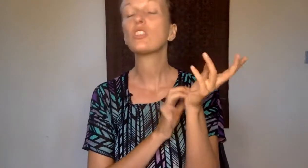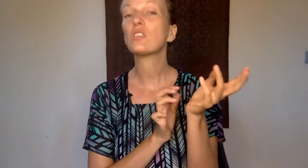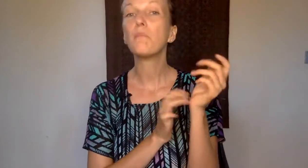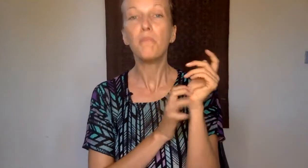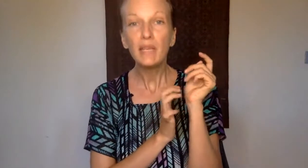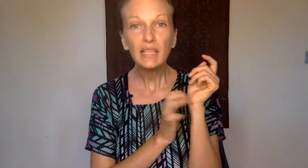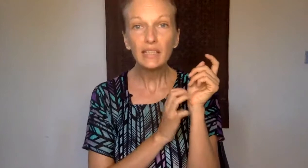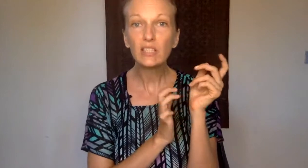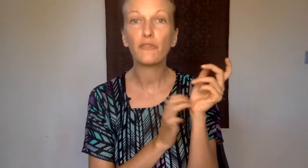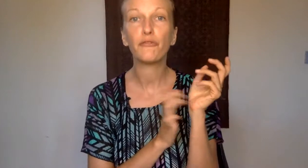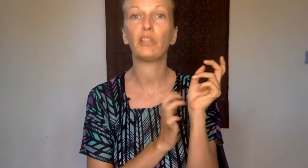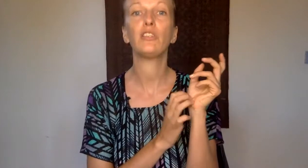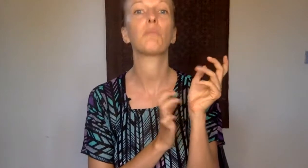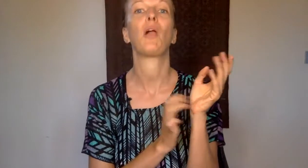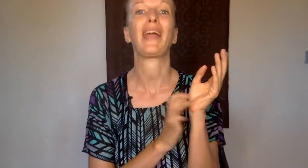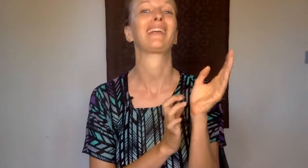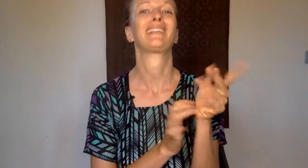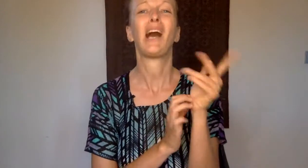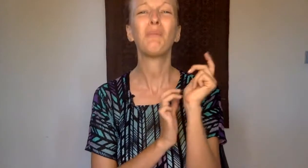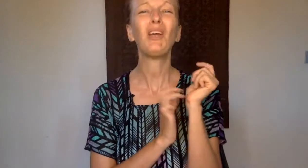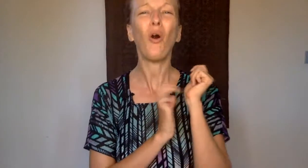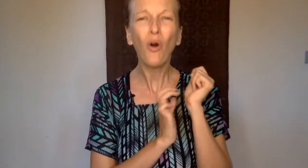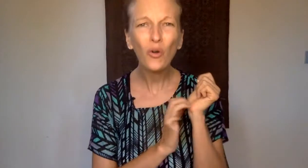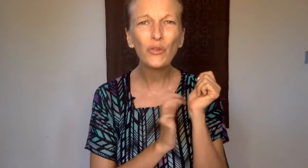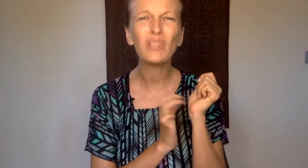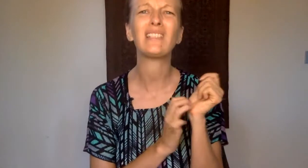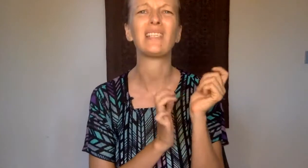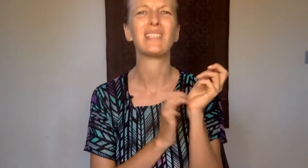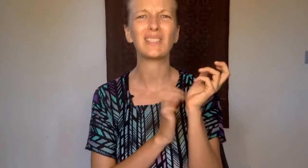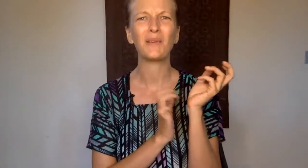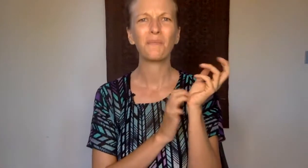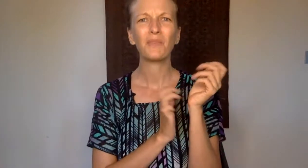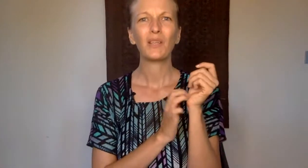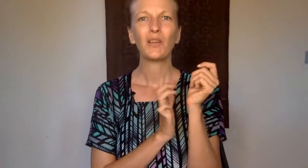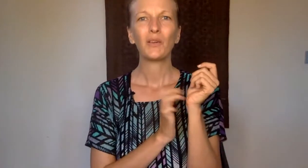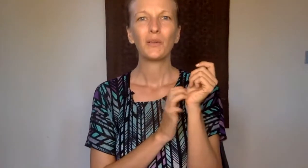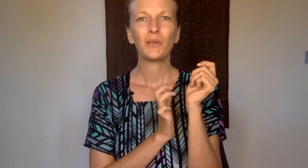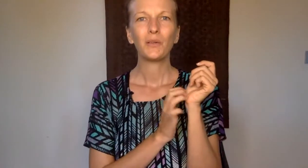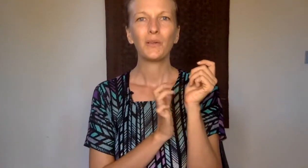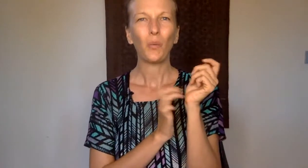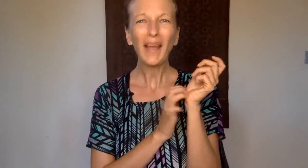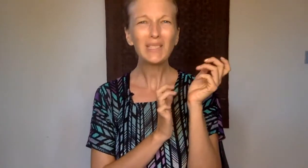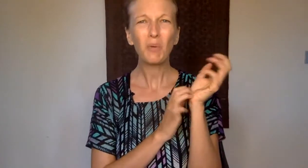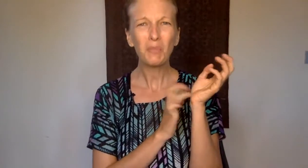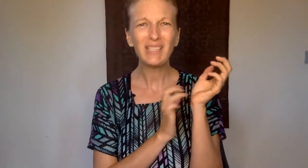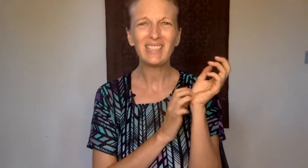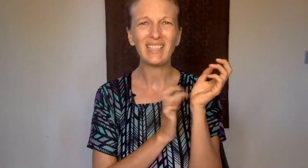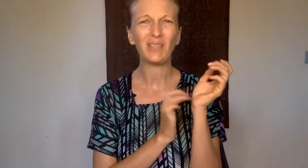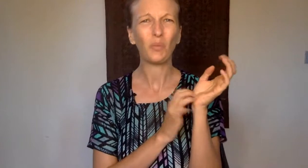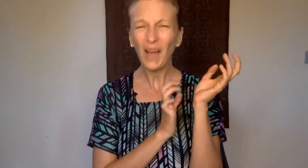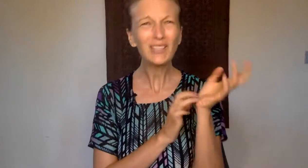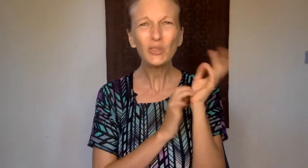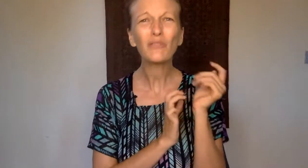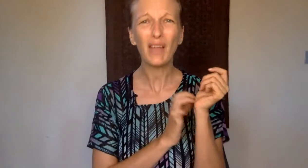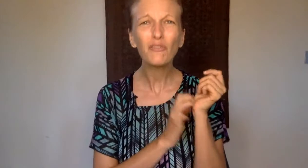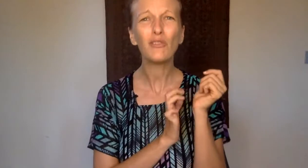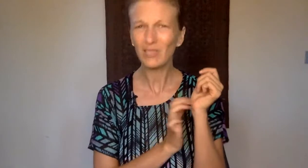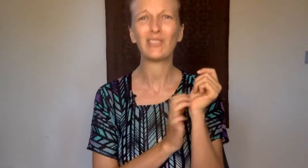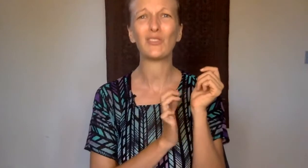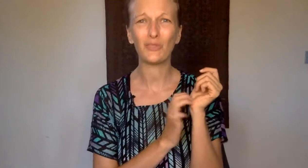just a minute to fill in the blank. Tell me all the reasons. Why is Bob an idiot? Why do you have every reason to